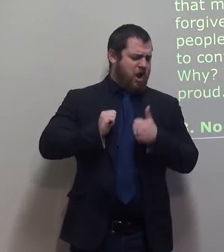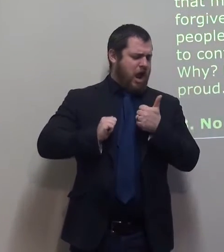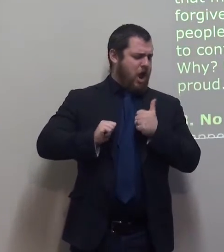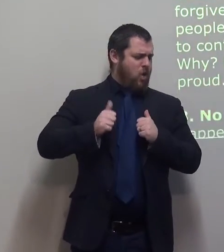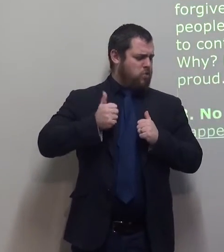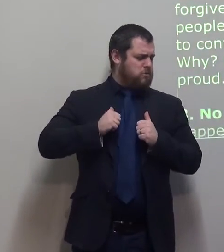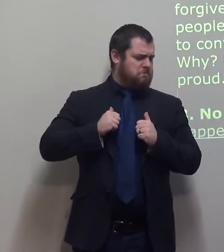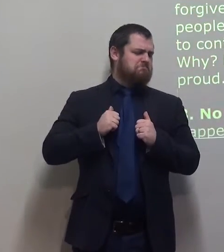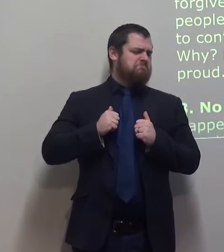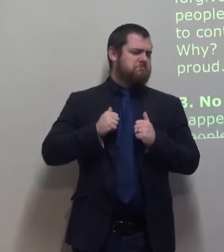Number three,